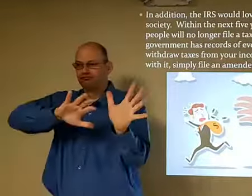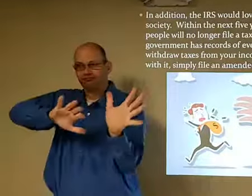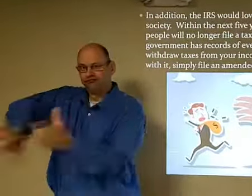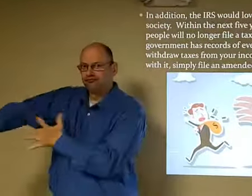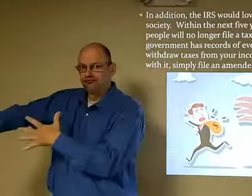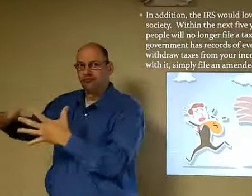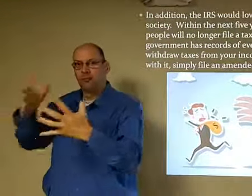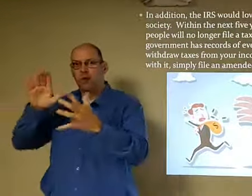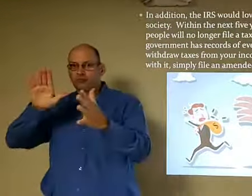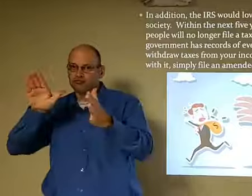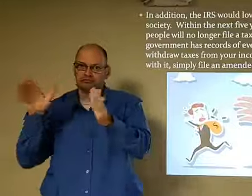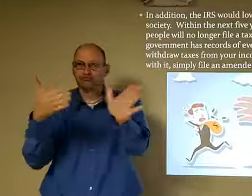It would great for them.